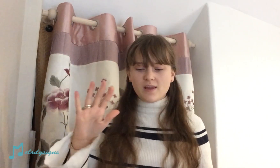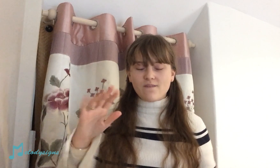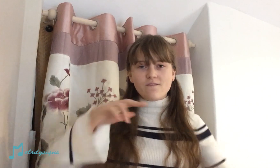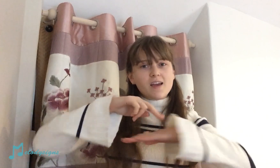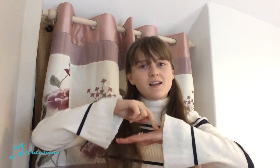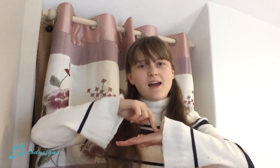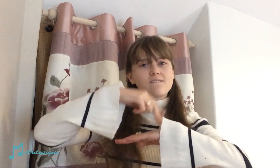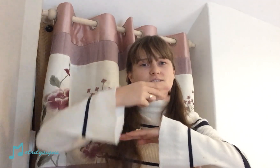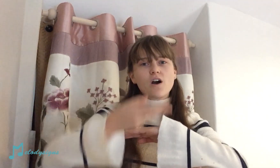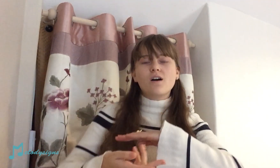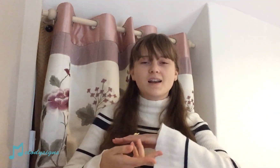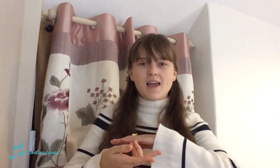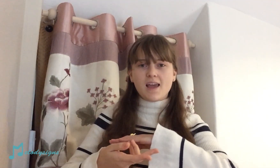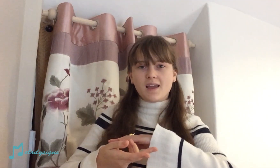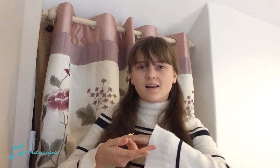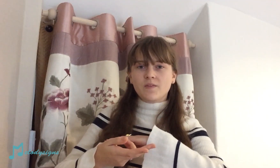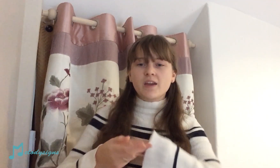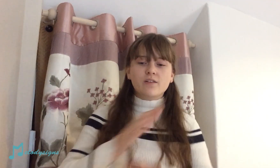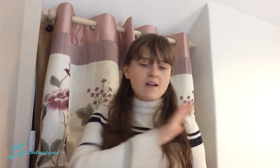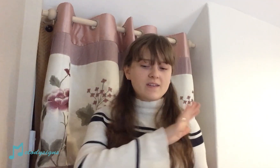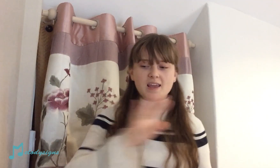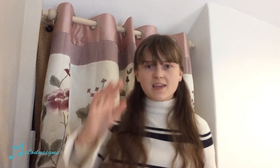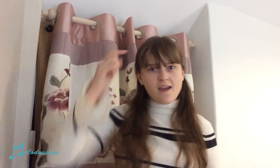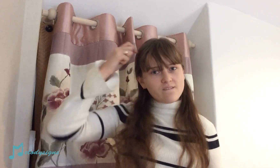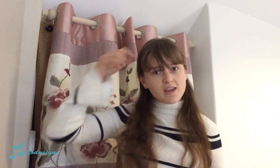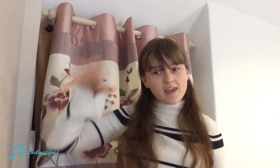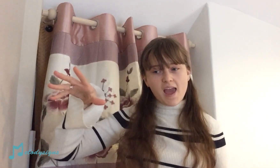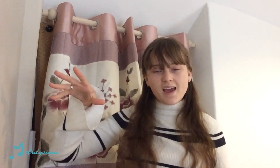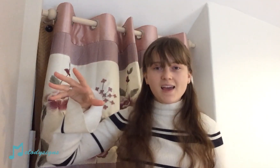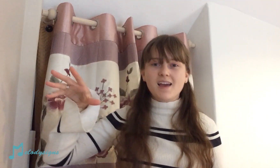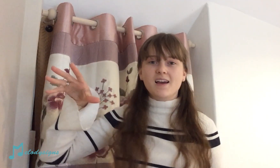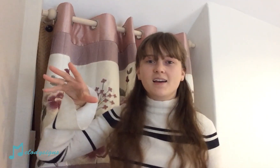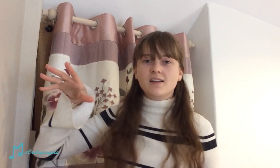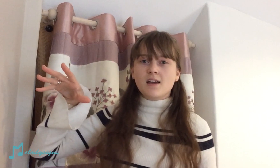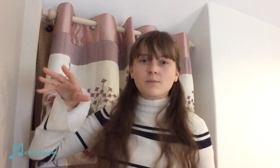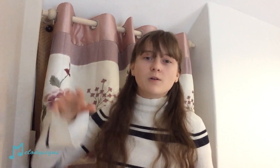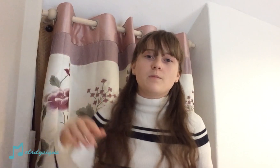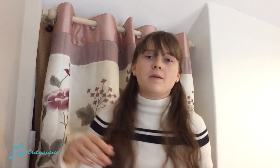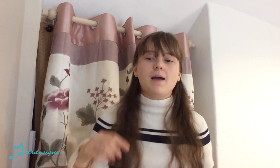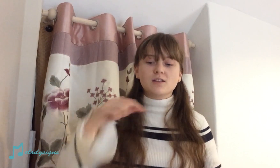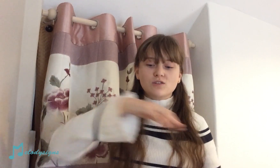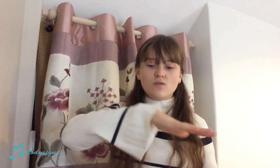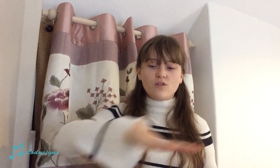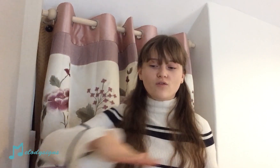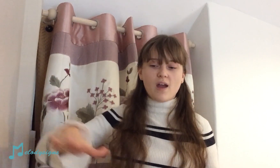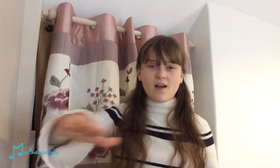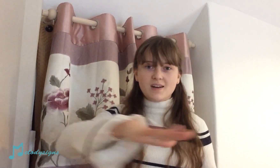don't even feel like falling Gravity can't begin, to pull me back to the ground